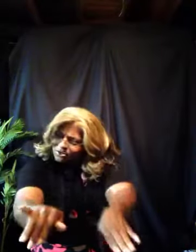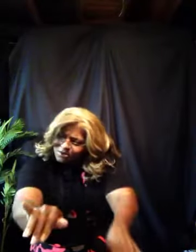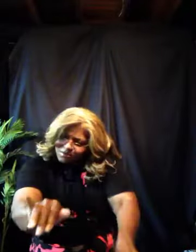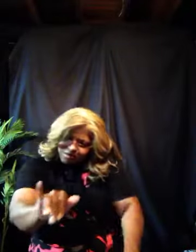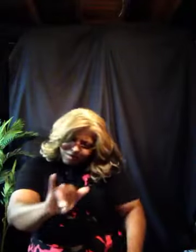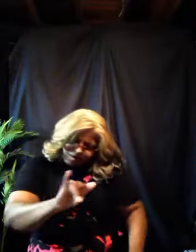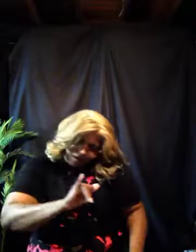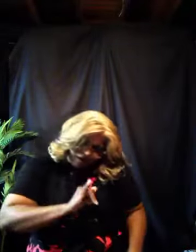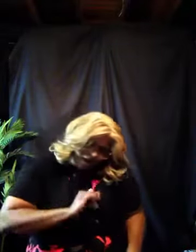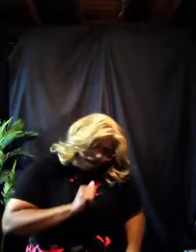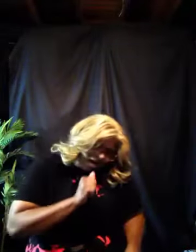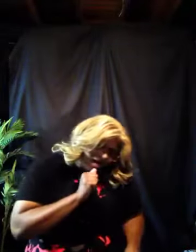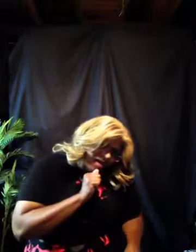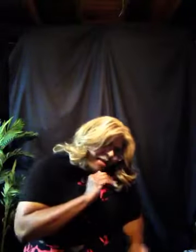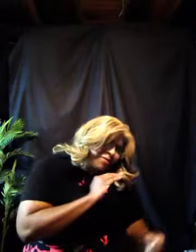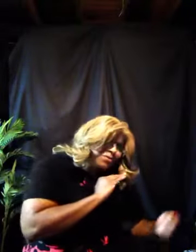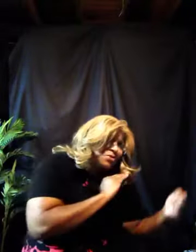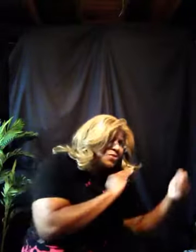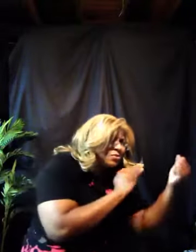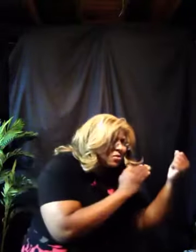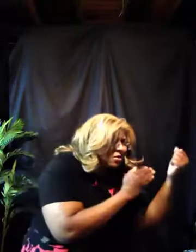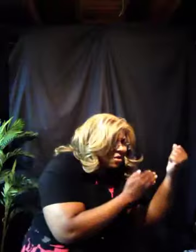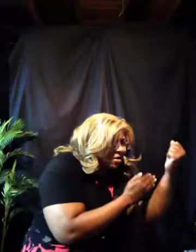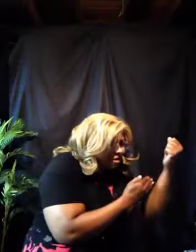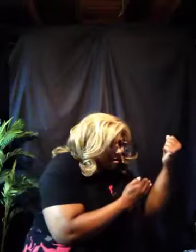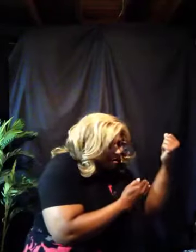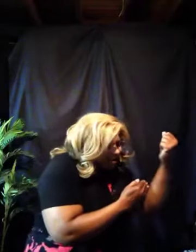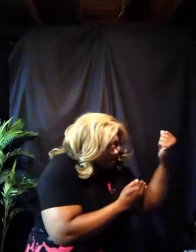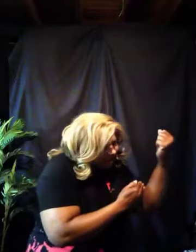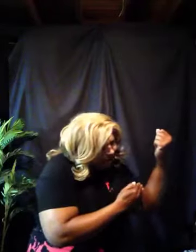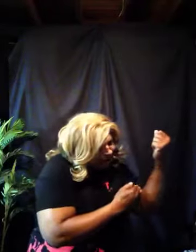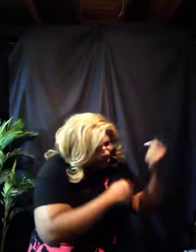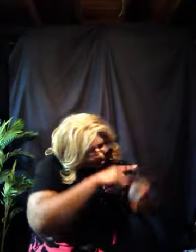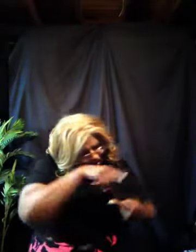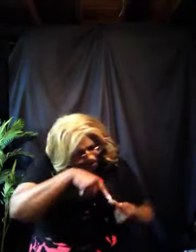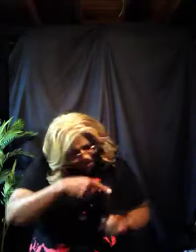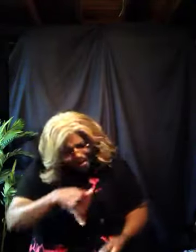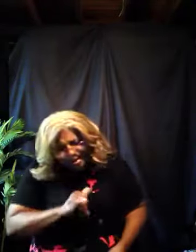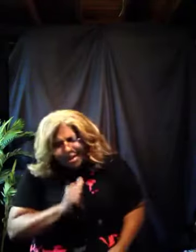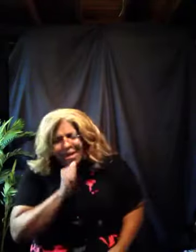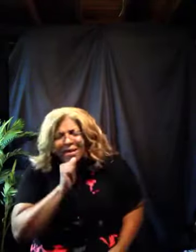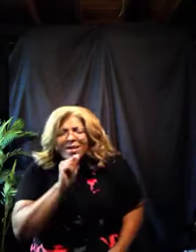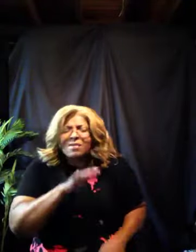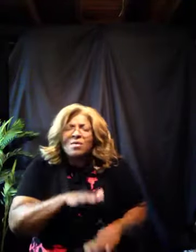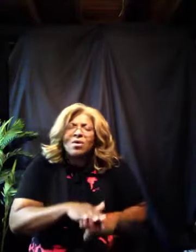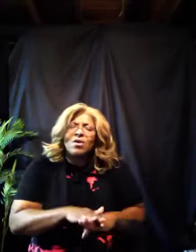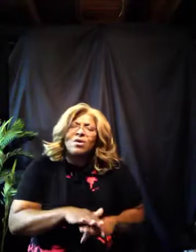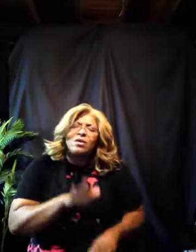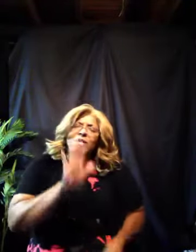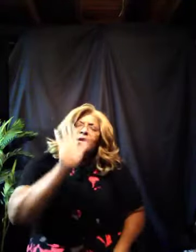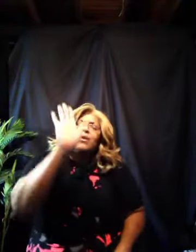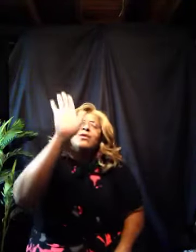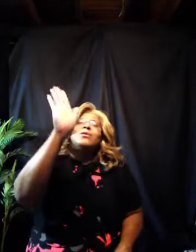I am strong When I am on your